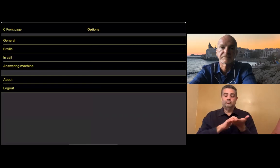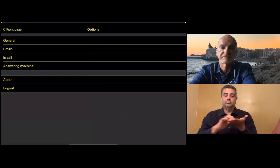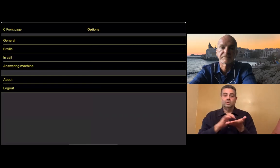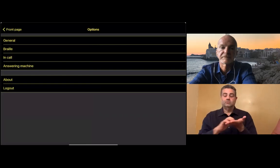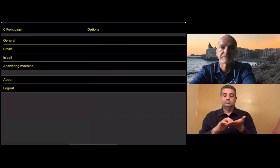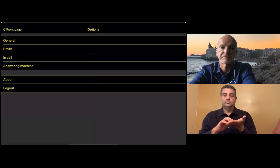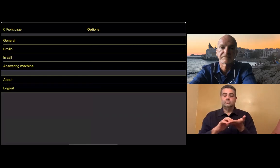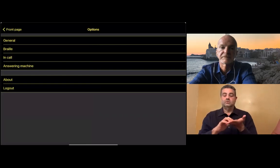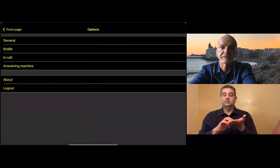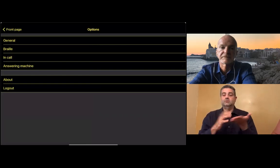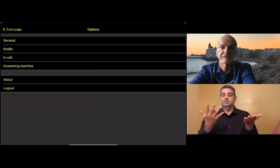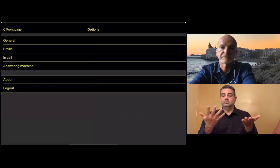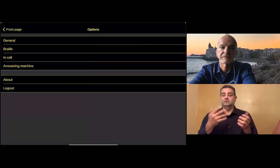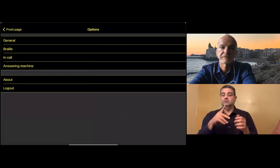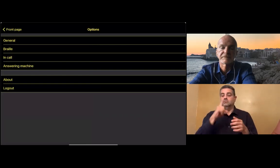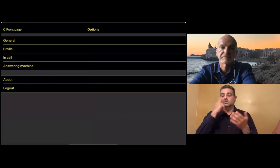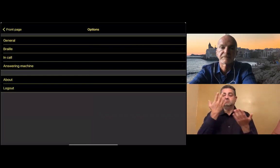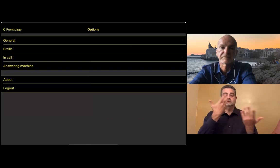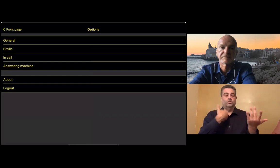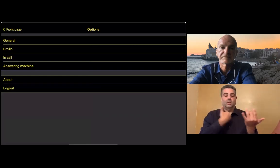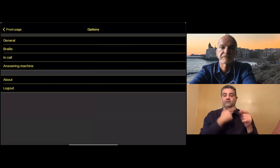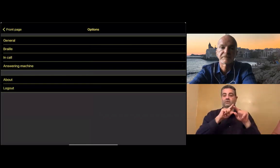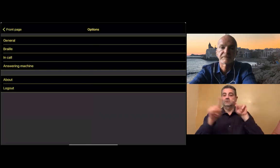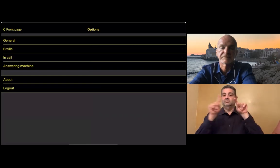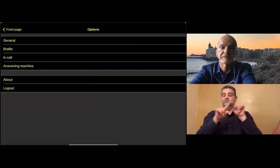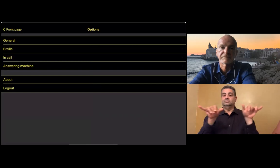How many cells are in your braille display?